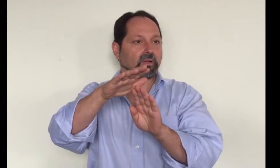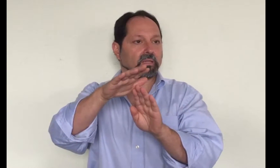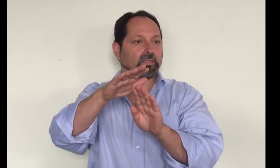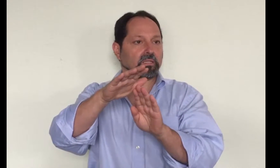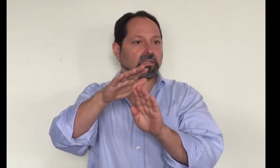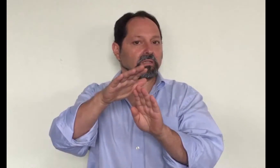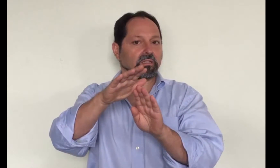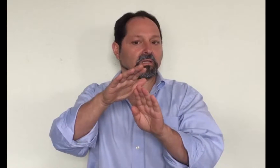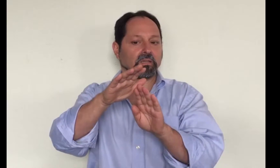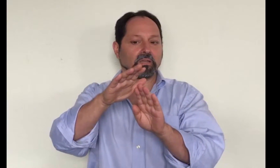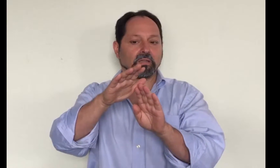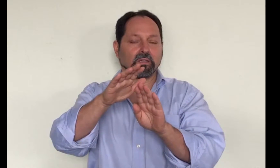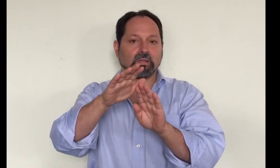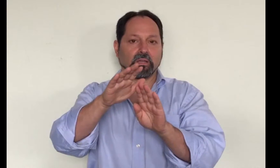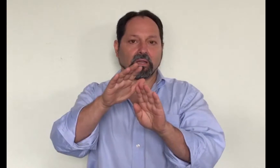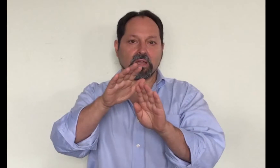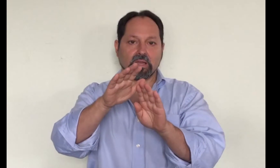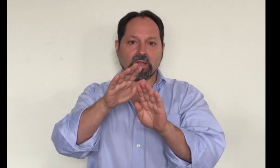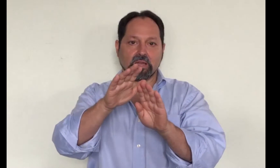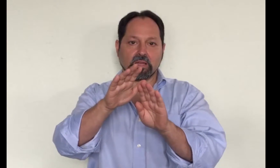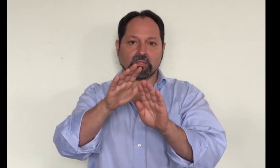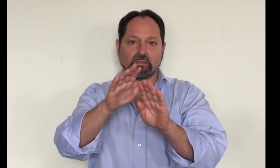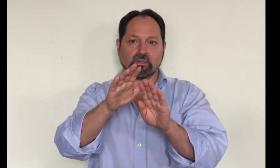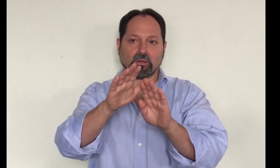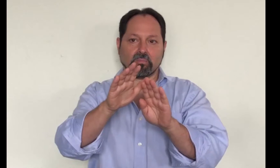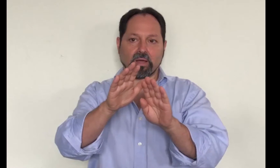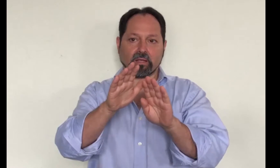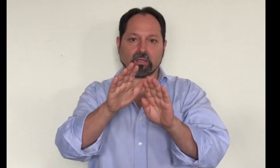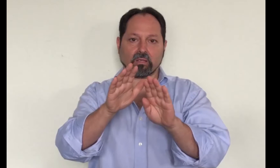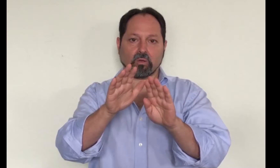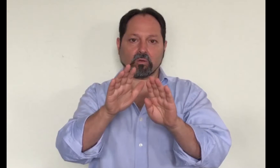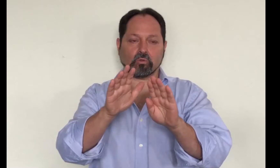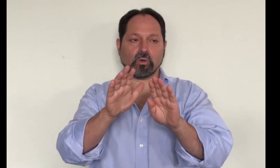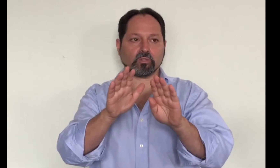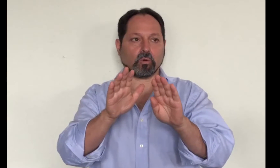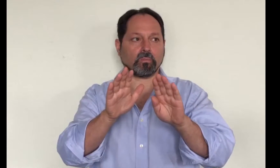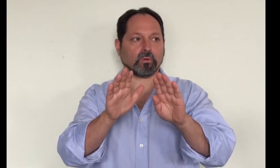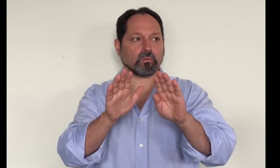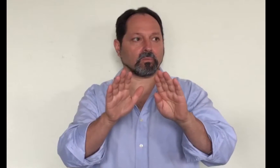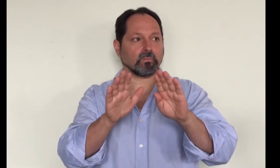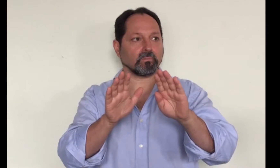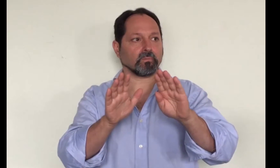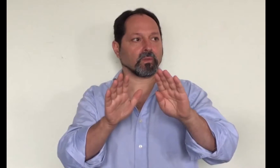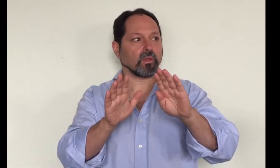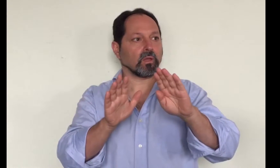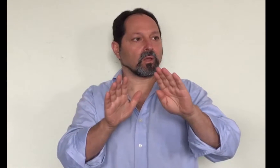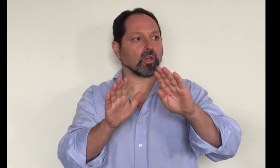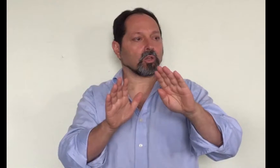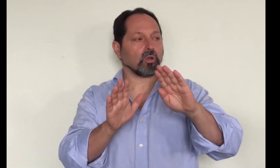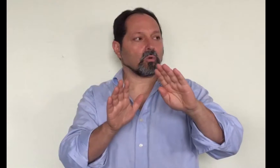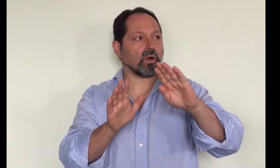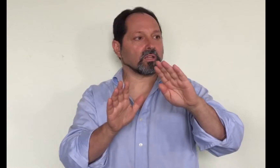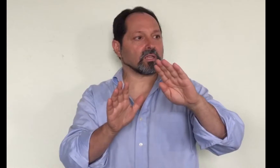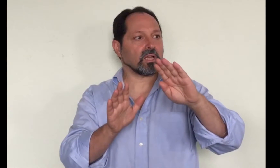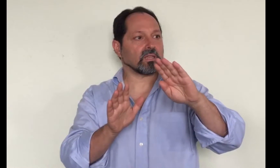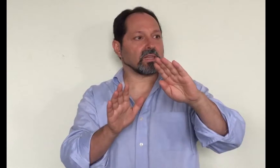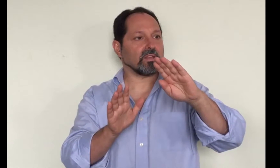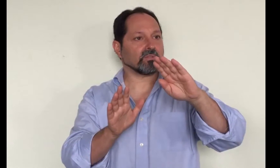reality and come back two hands open clockwise and the left